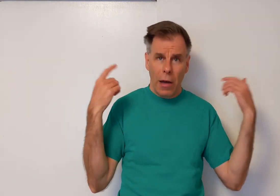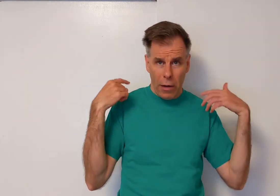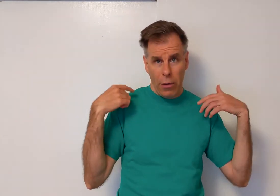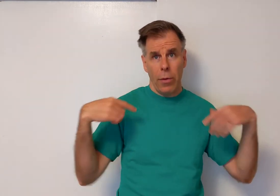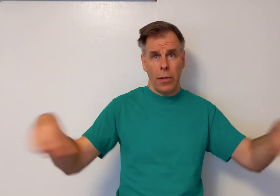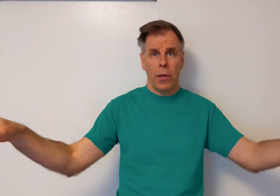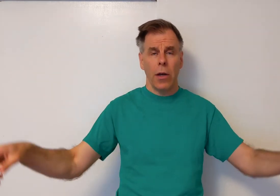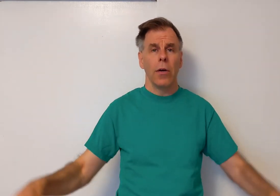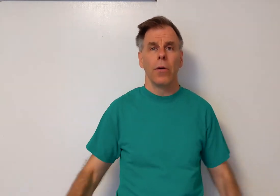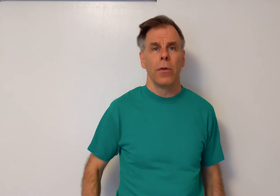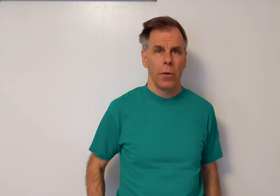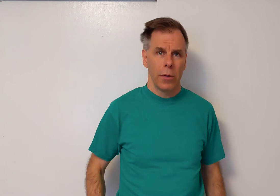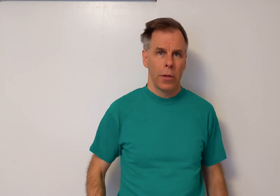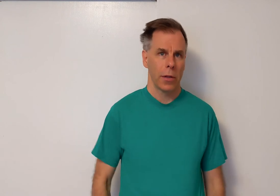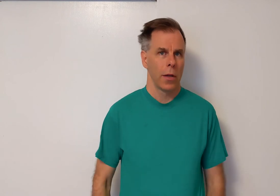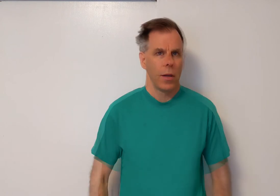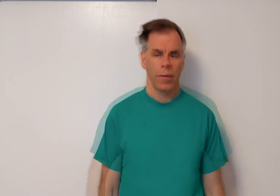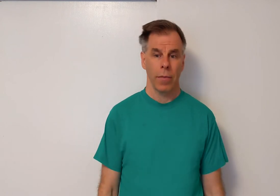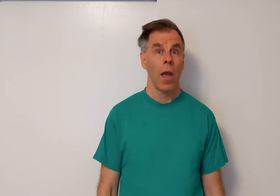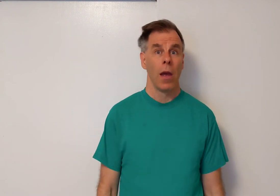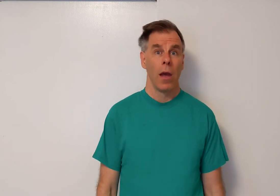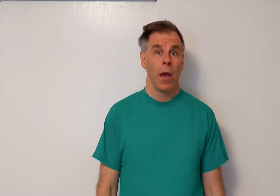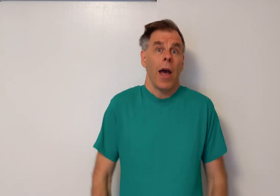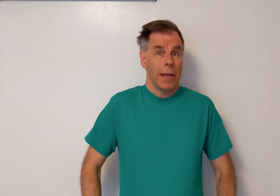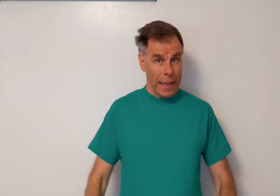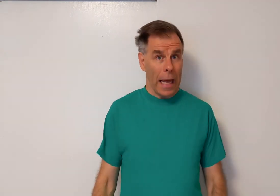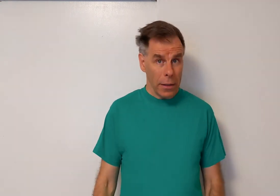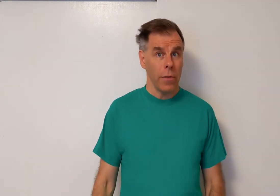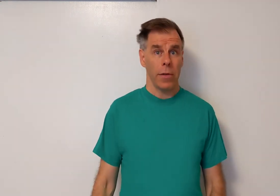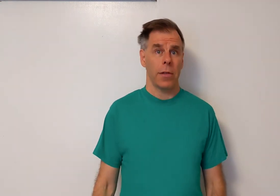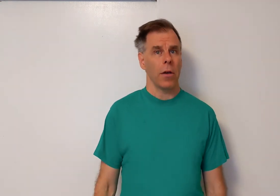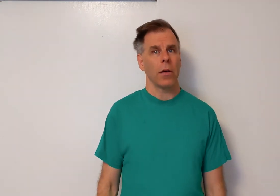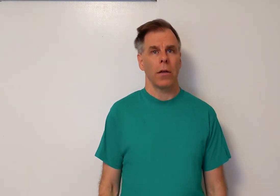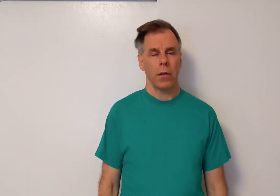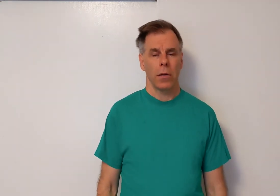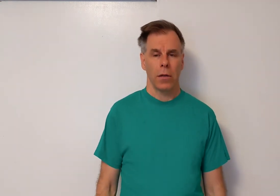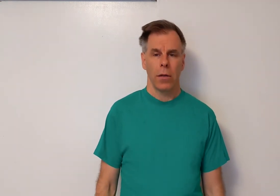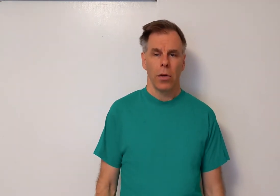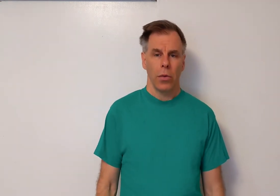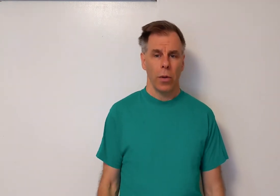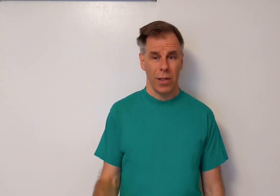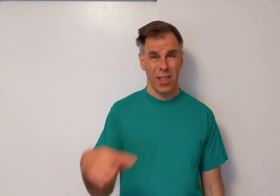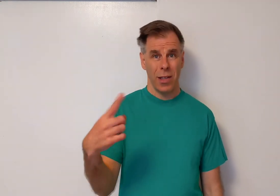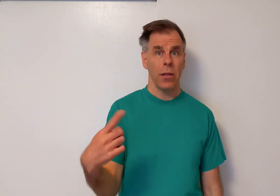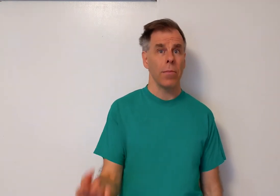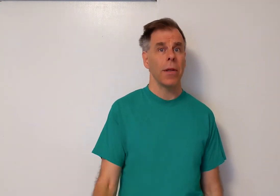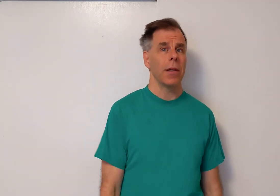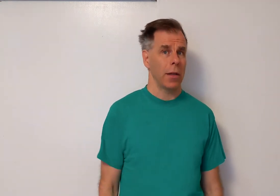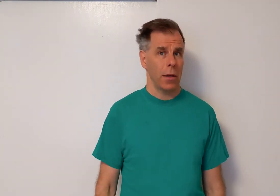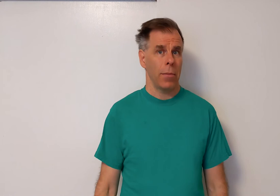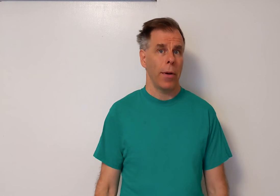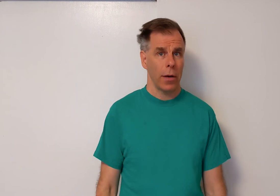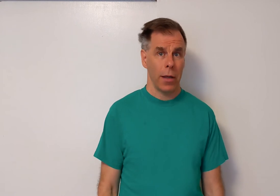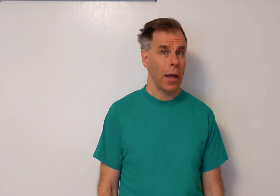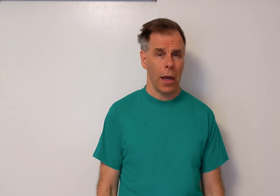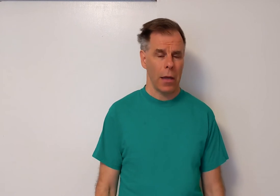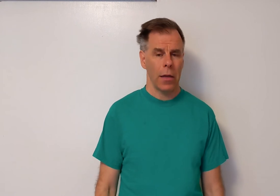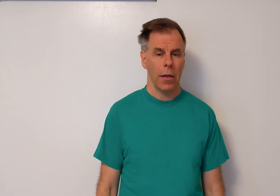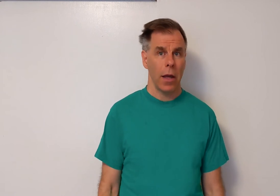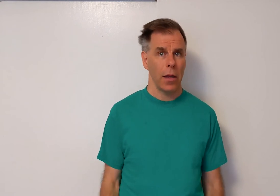it goes. At the end of the song, we sing the beginning part again, and